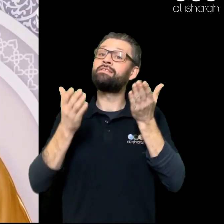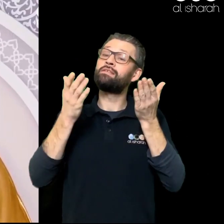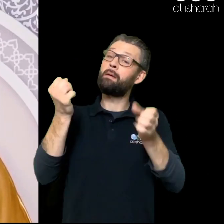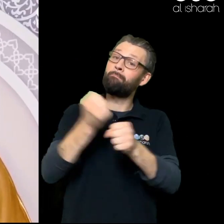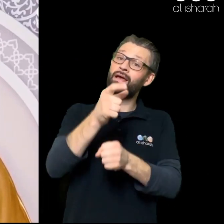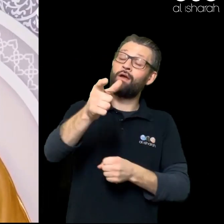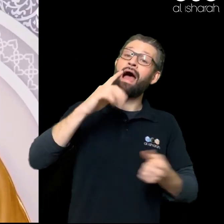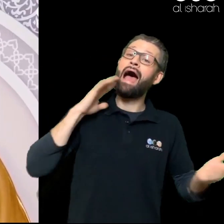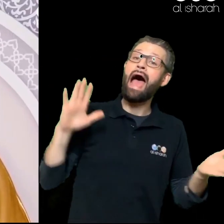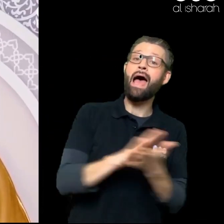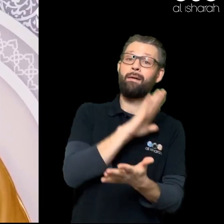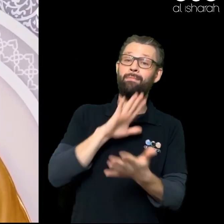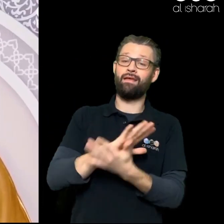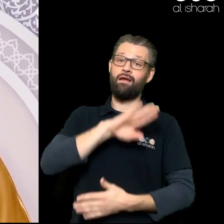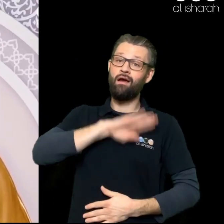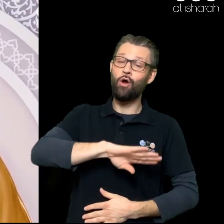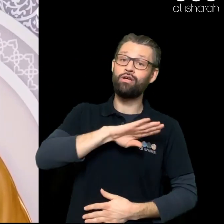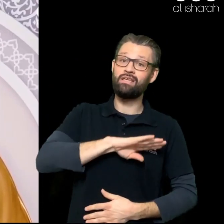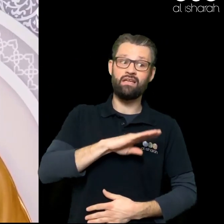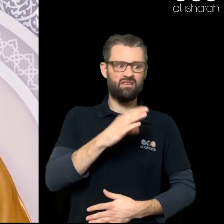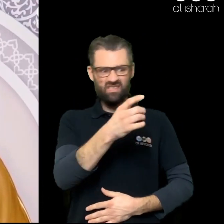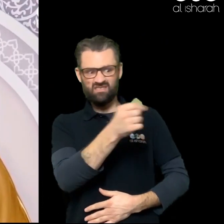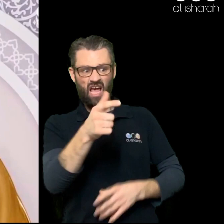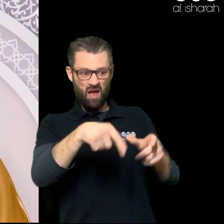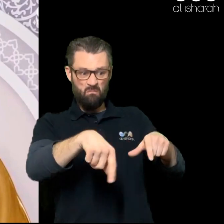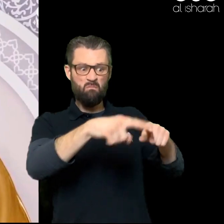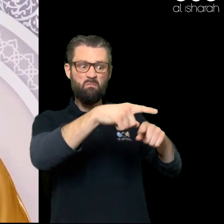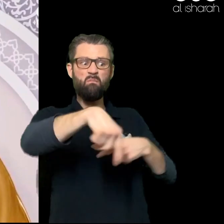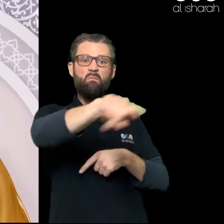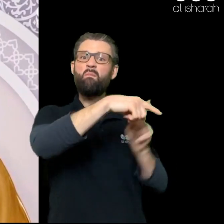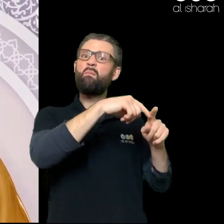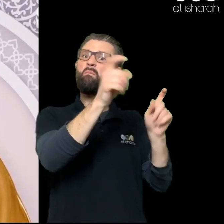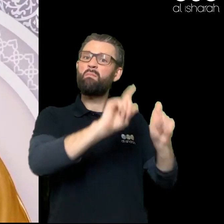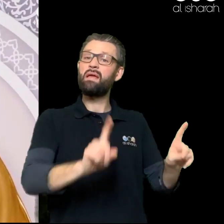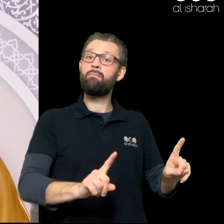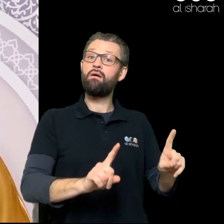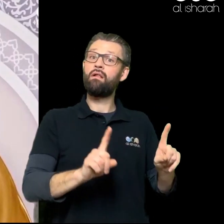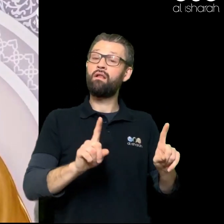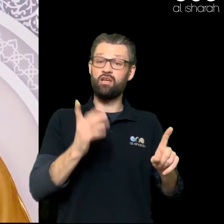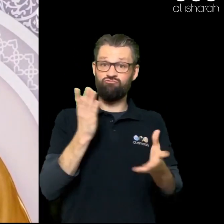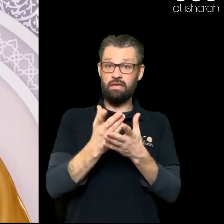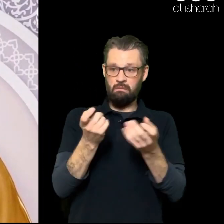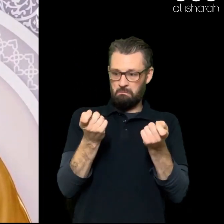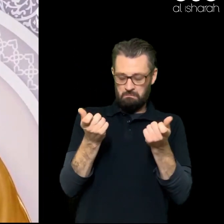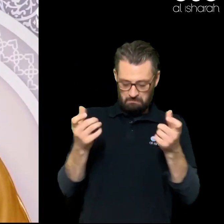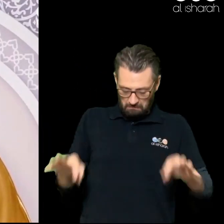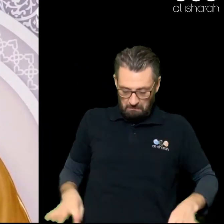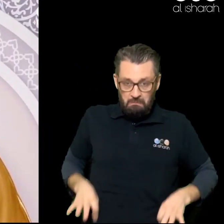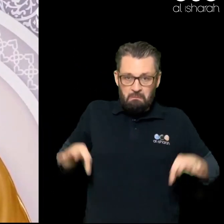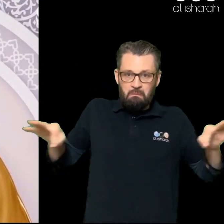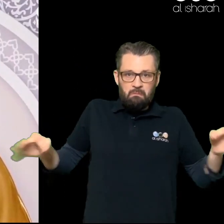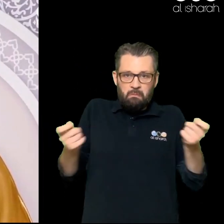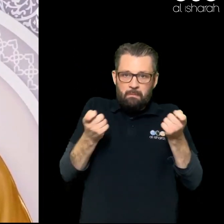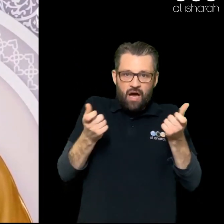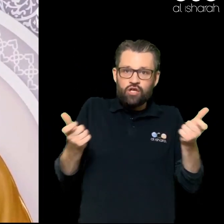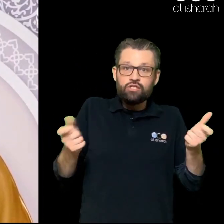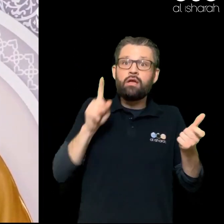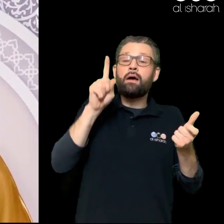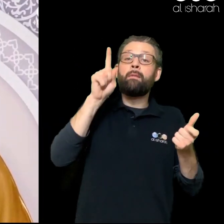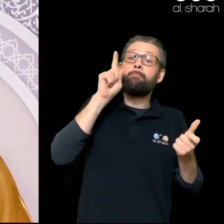relationship With Allah And Allah Is the owner Of the heart Allah will give it Calmness Allahu Akbar Allahumma ya